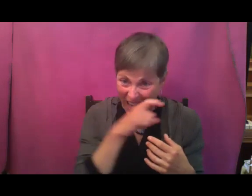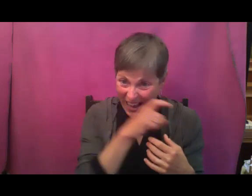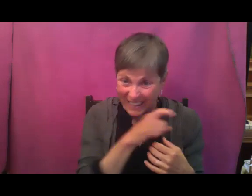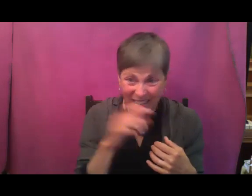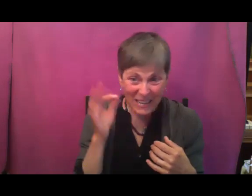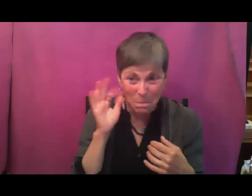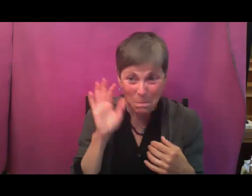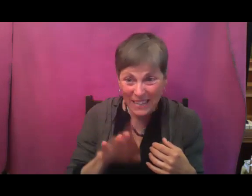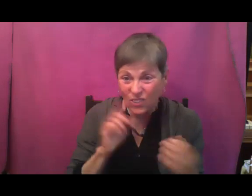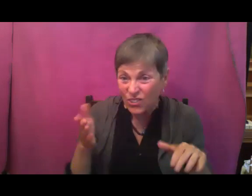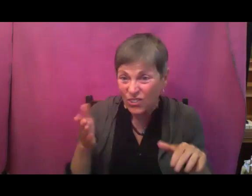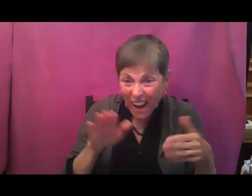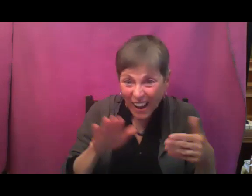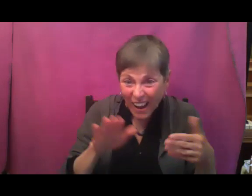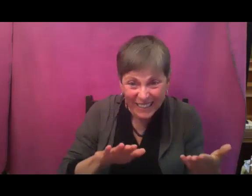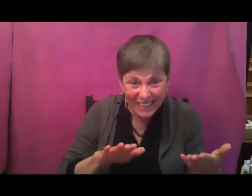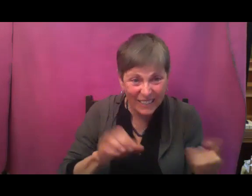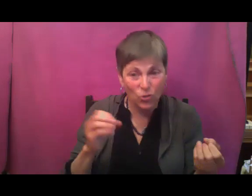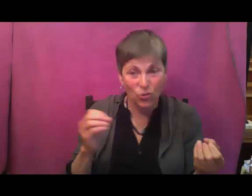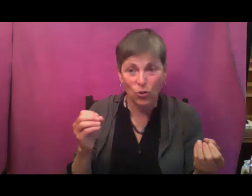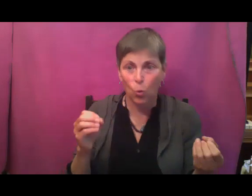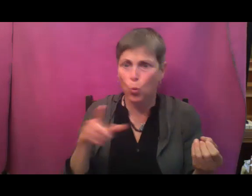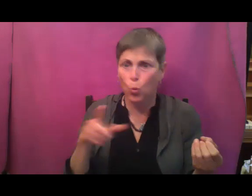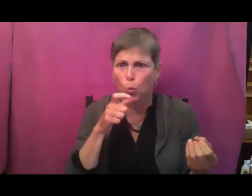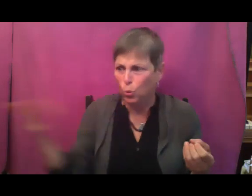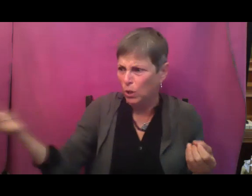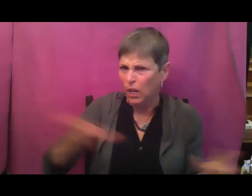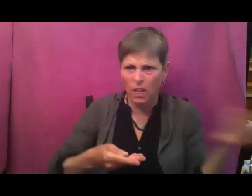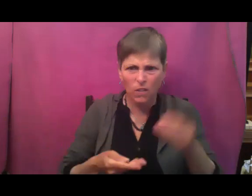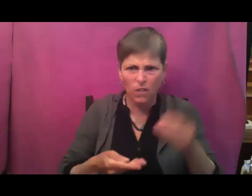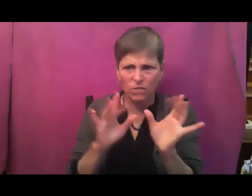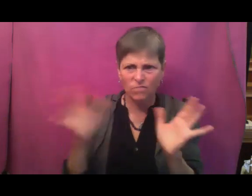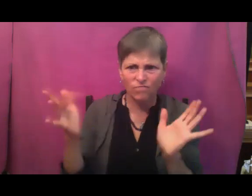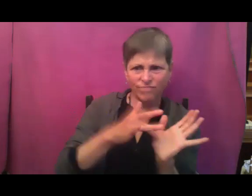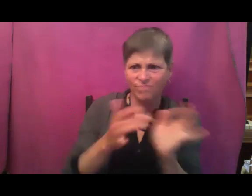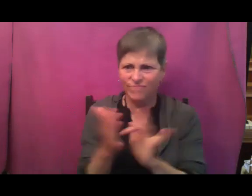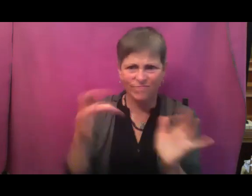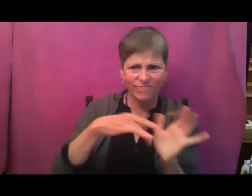our native bees and all kinds of native pollinators. Welcome to life